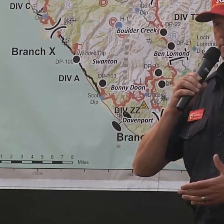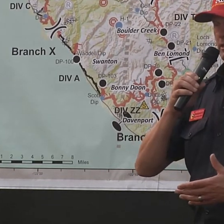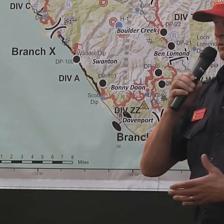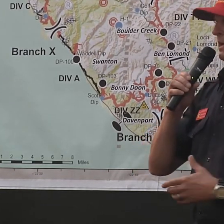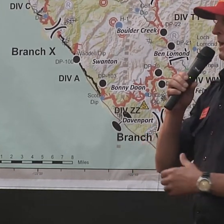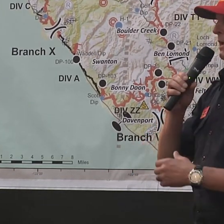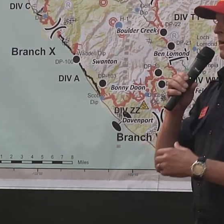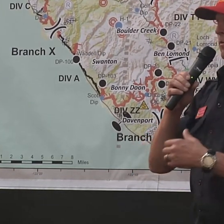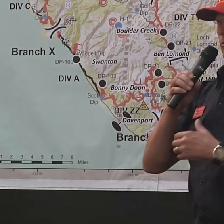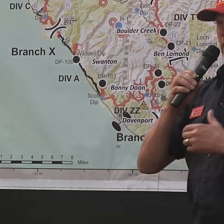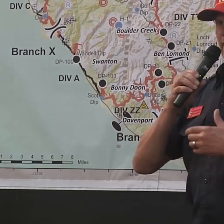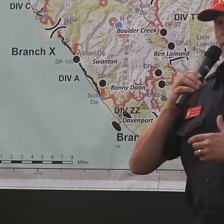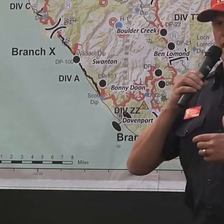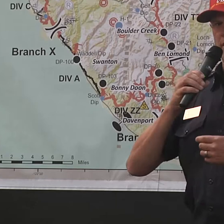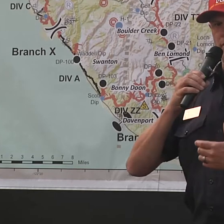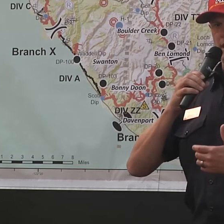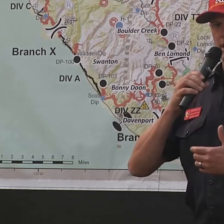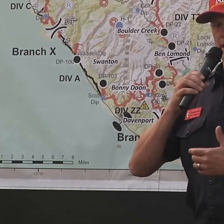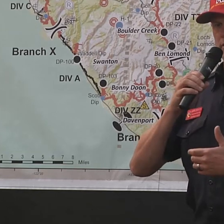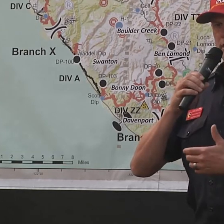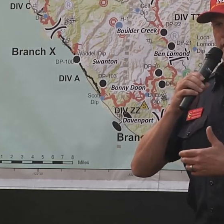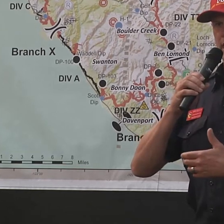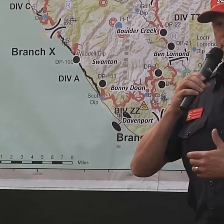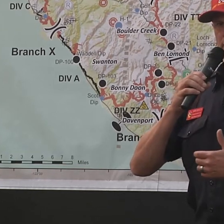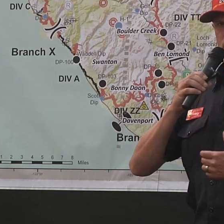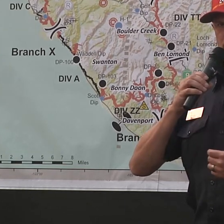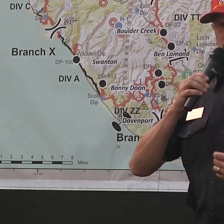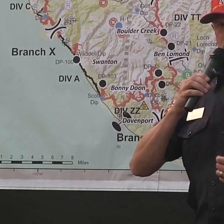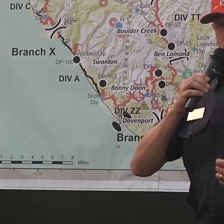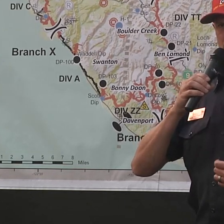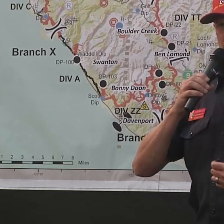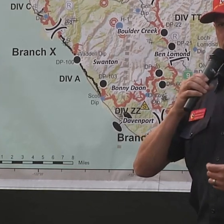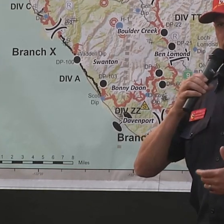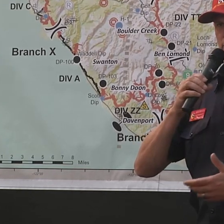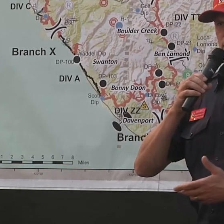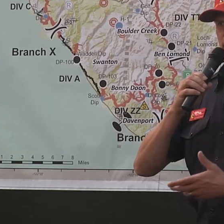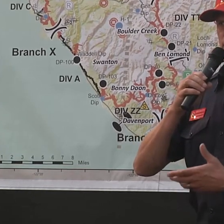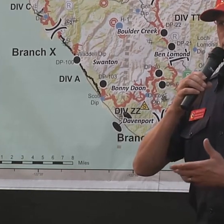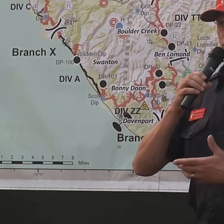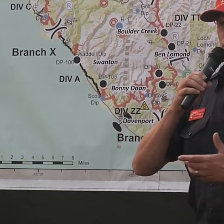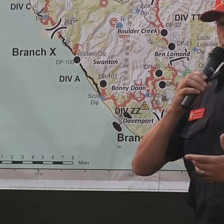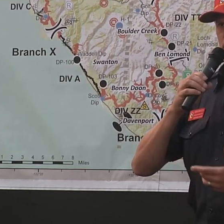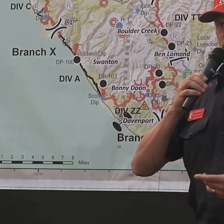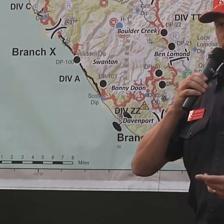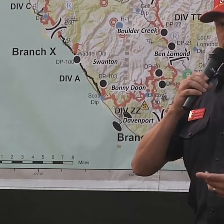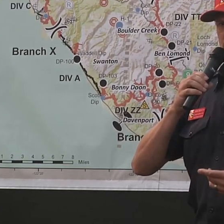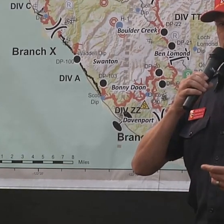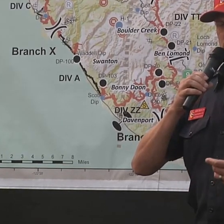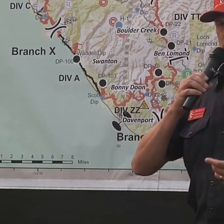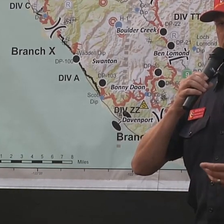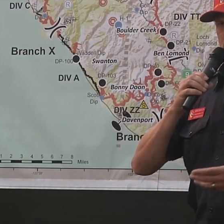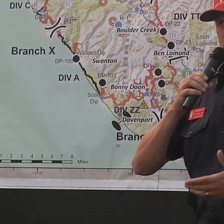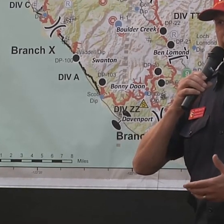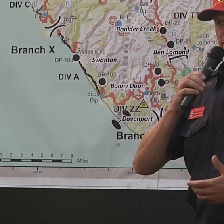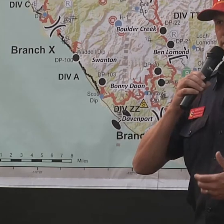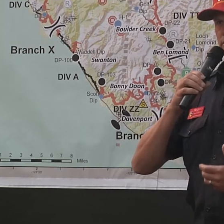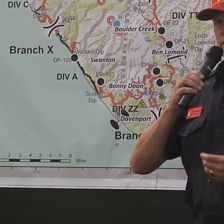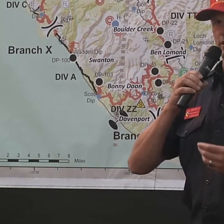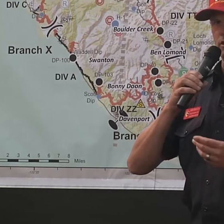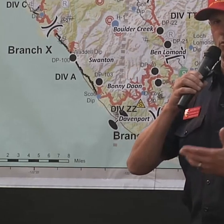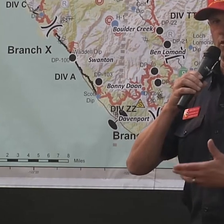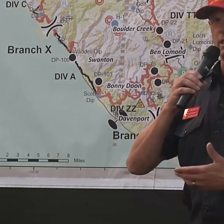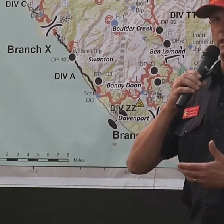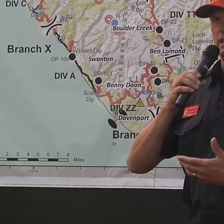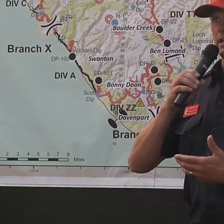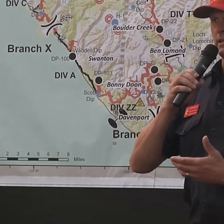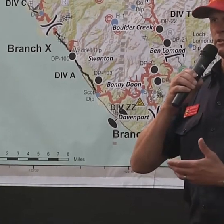venue. We have a lot of the utility companies starting to move in and starting to start developing their plans and